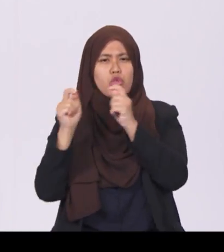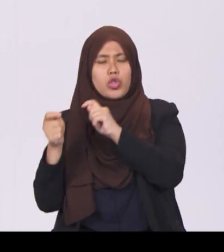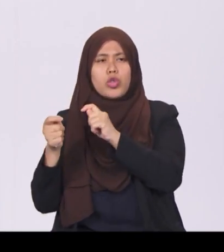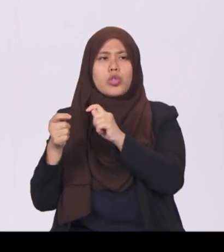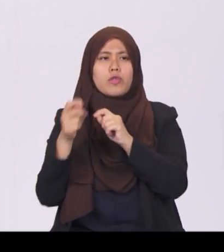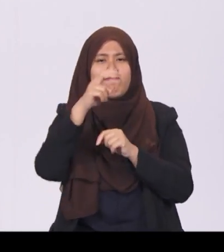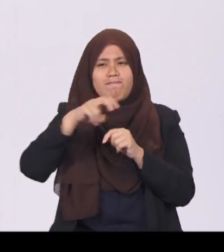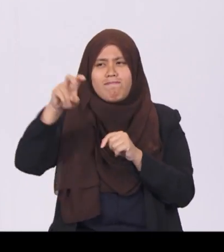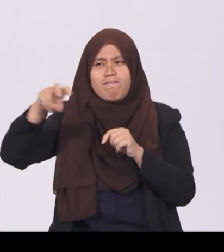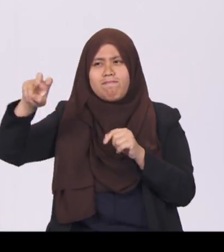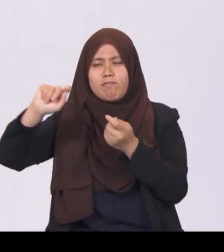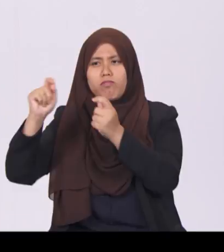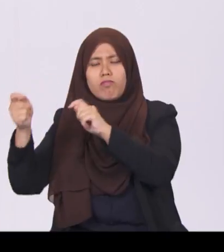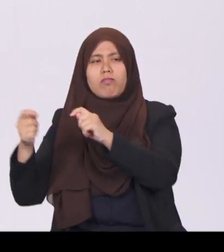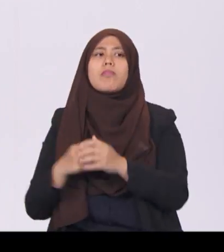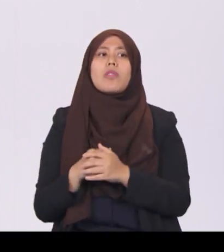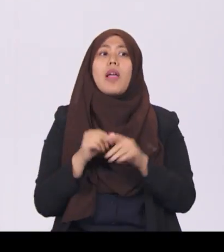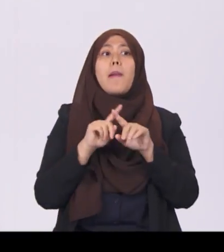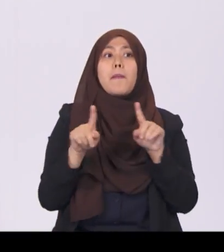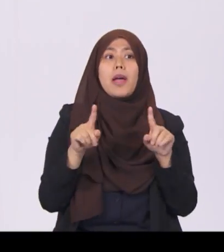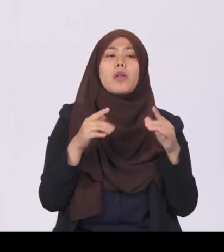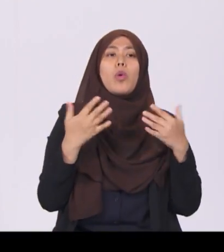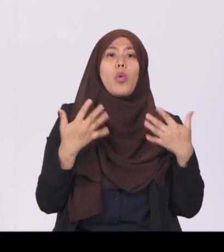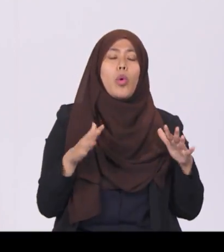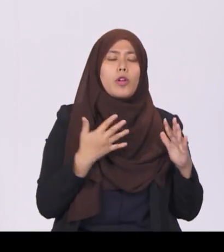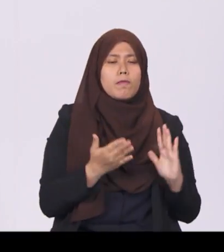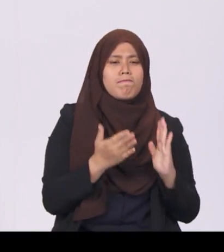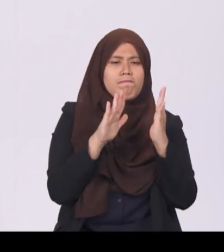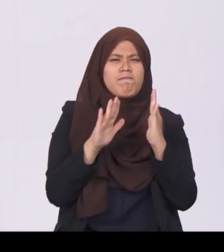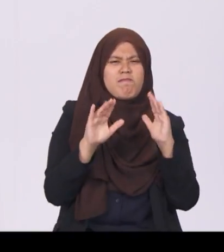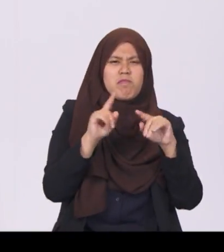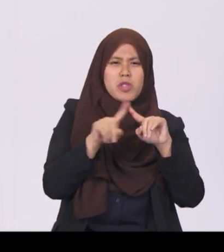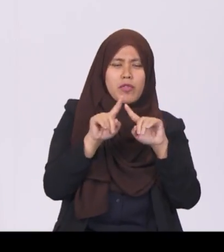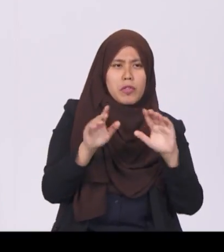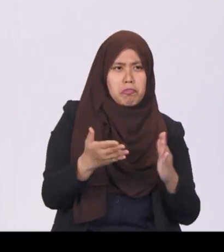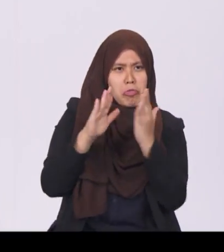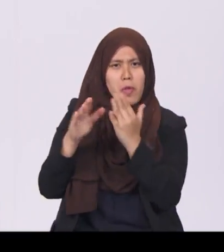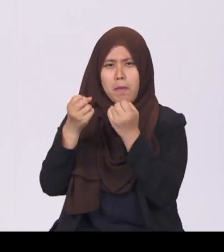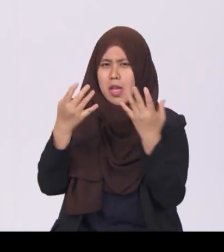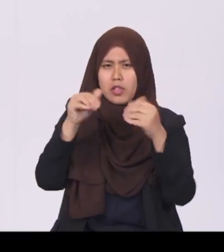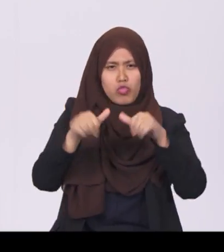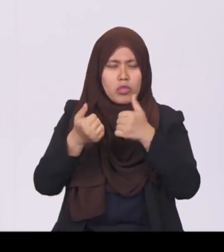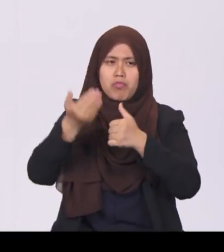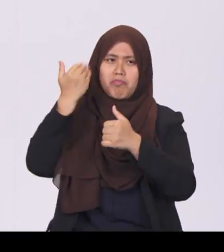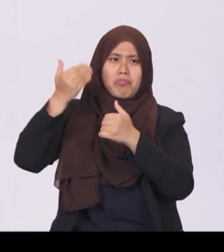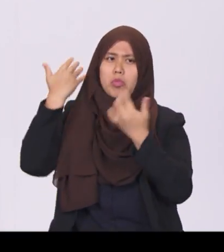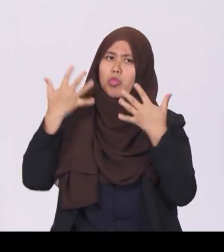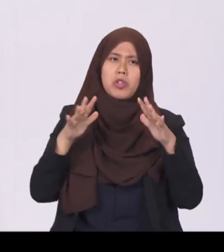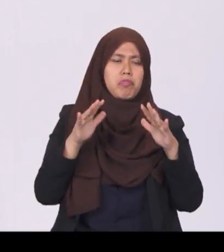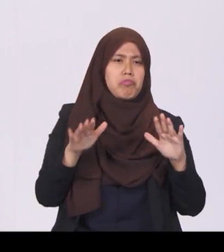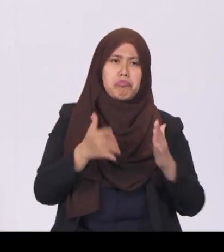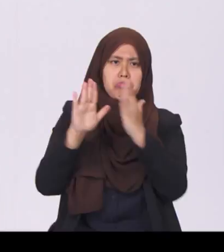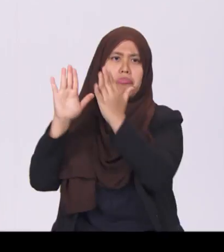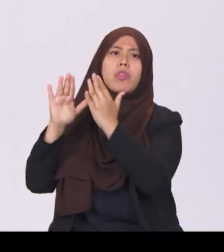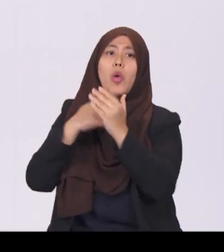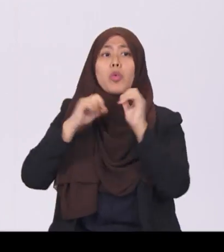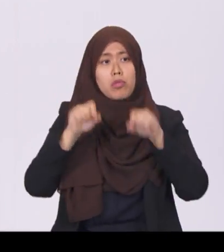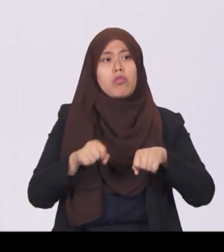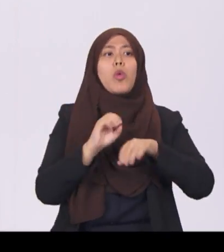But we have confronted graver challenges in the past and have always been able to overcome them using